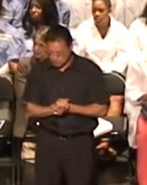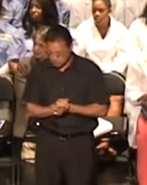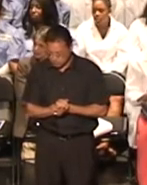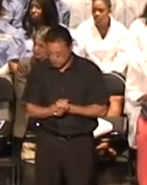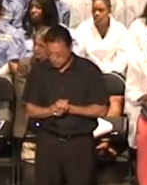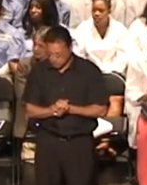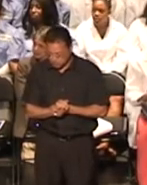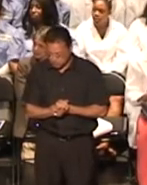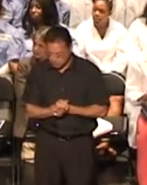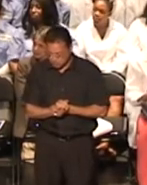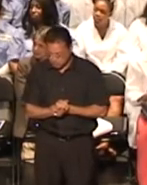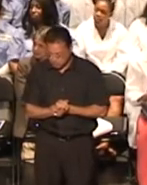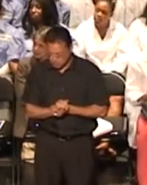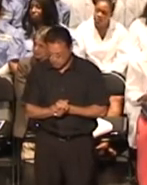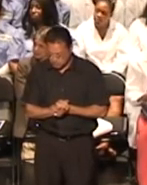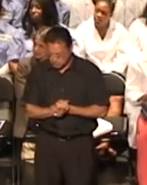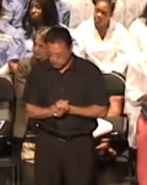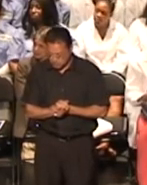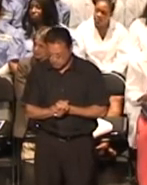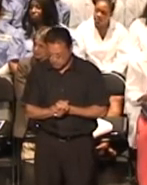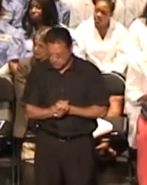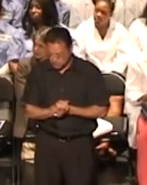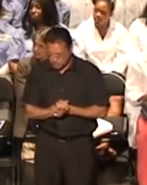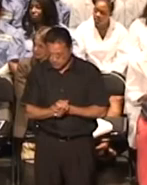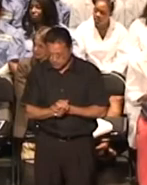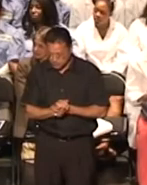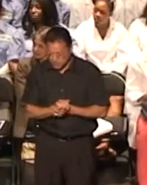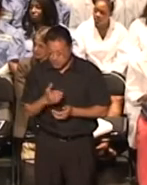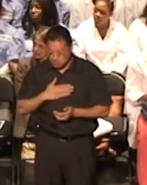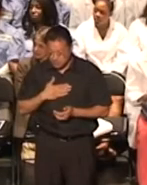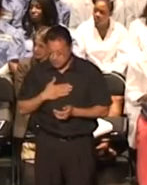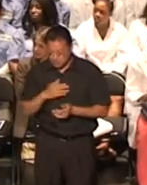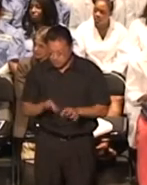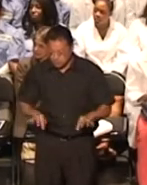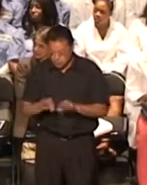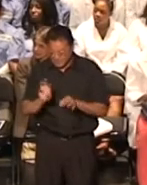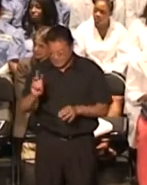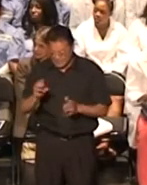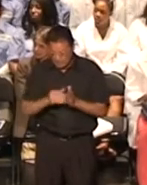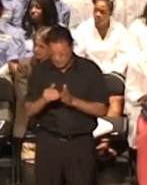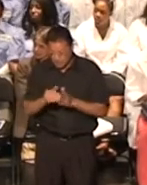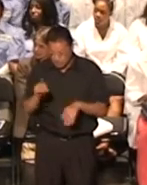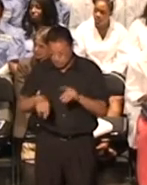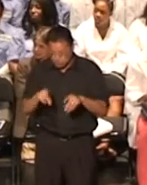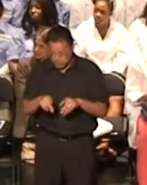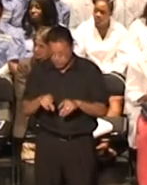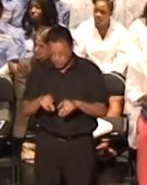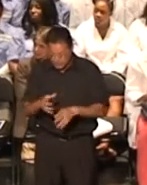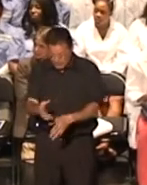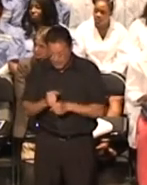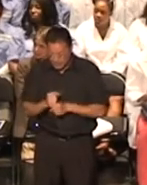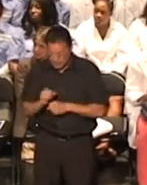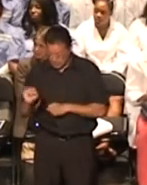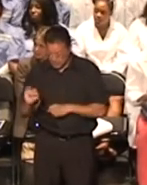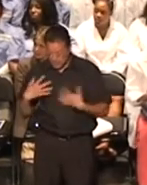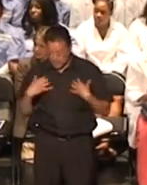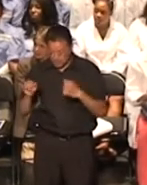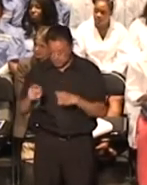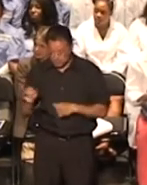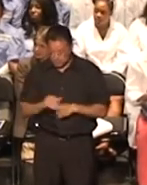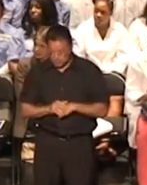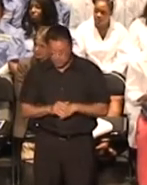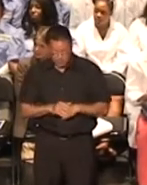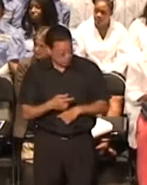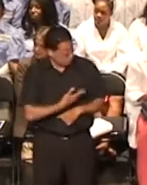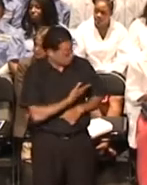do every day trying to make sure six million people get coverage and care everything you do every day caring for that single